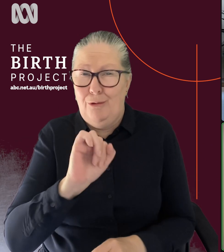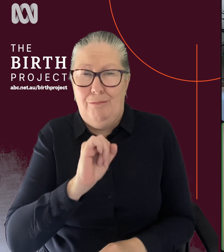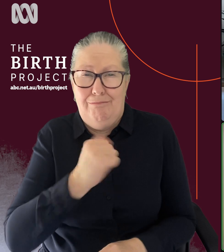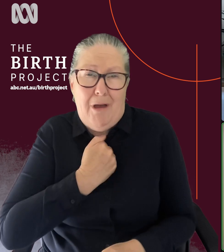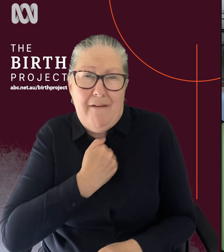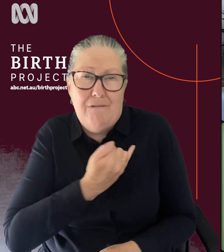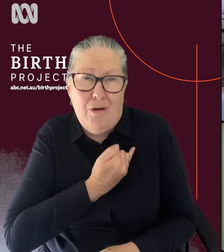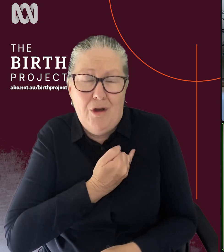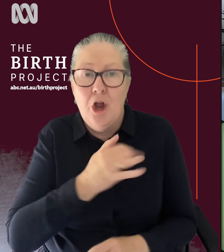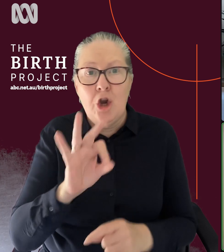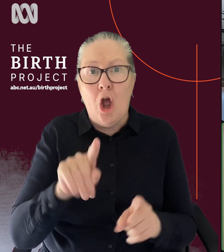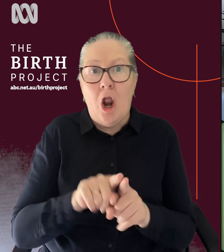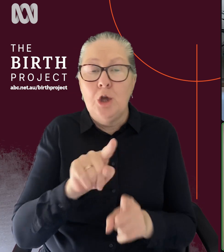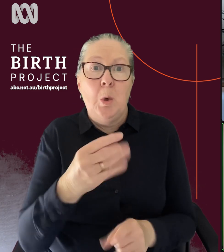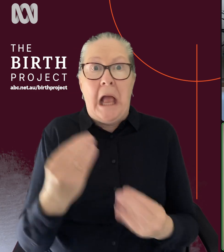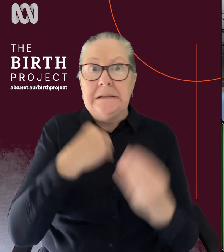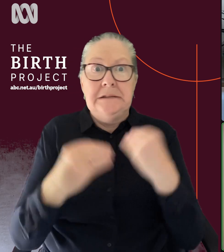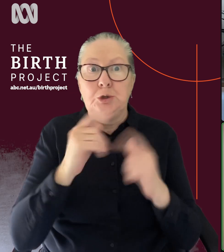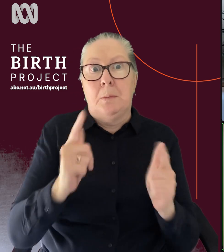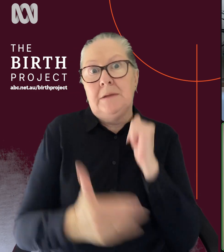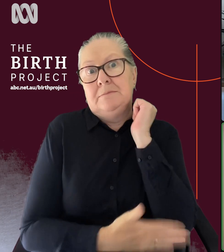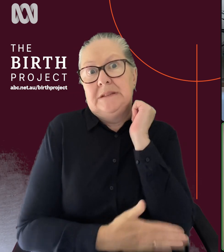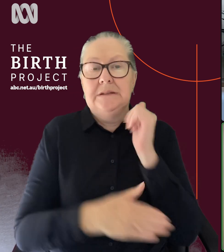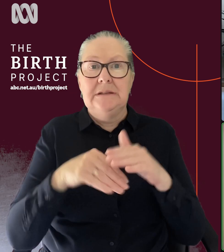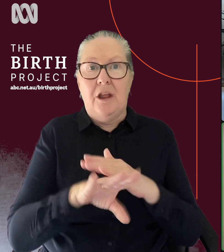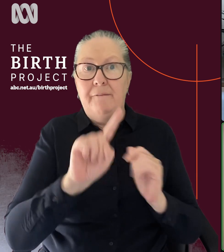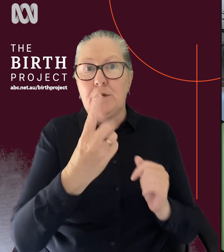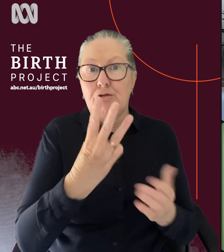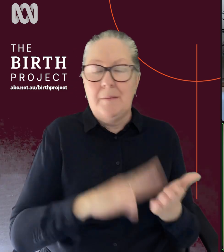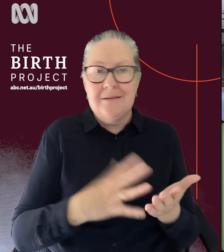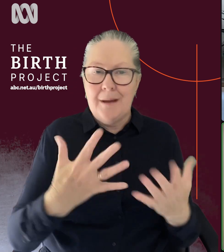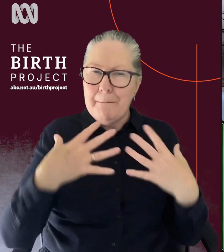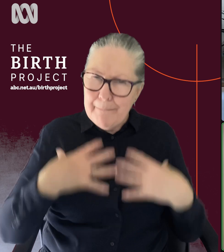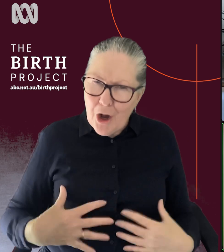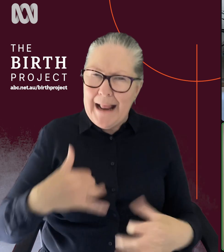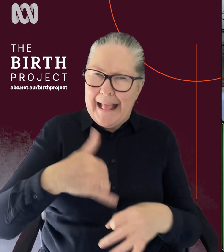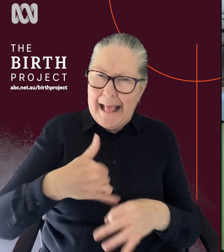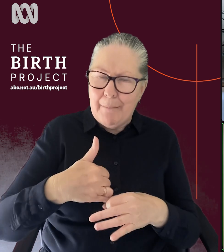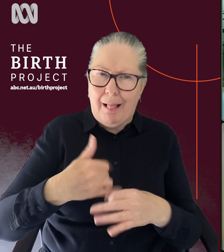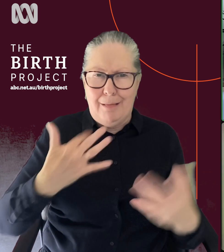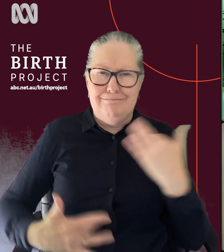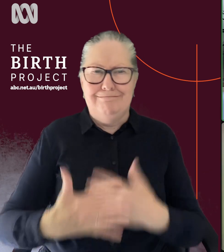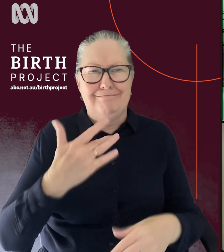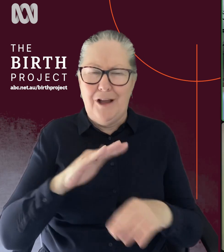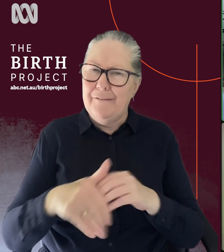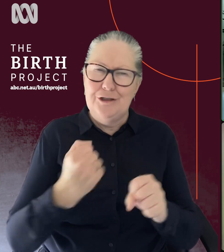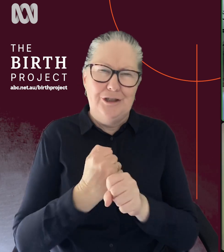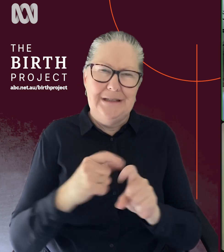of 10 packets of biscuits you ate in the first trimester. It's a, it's a chemical thing. It is. And look, really important to note there that